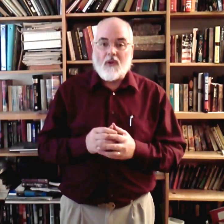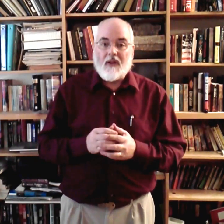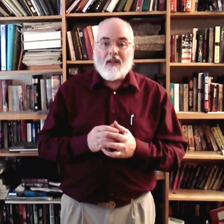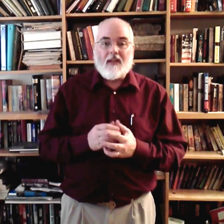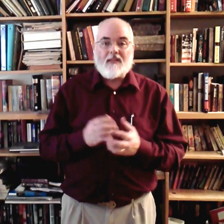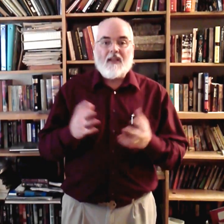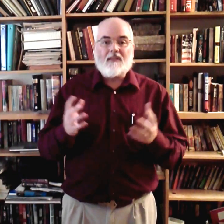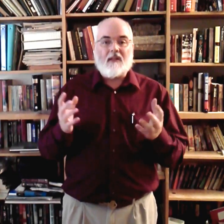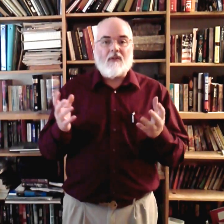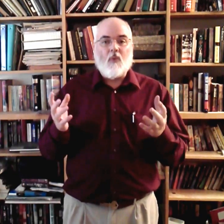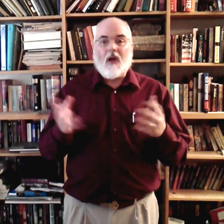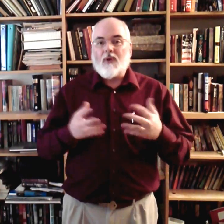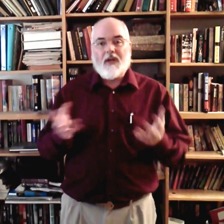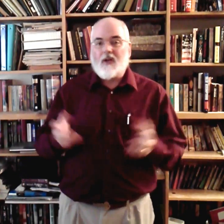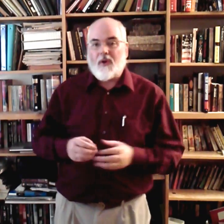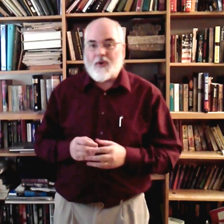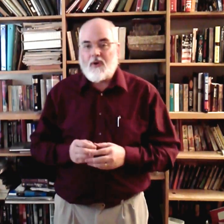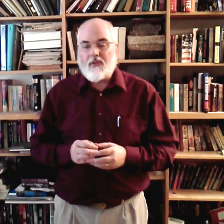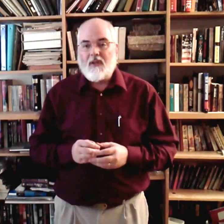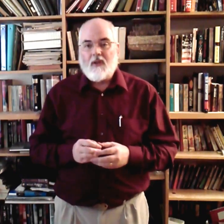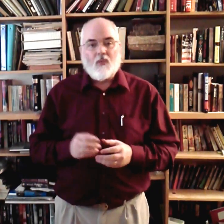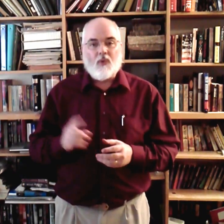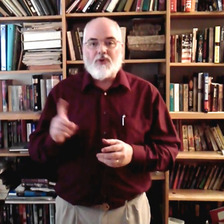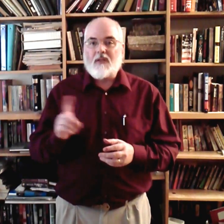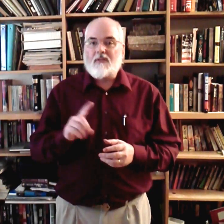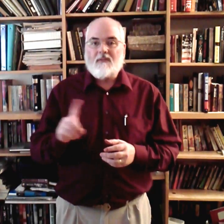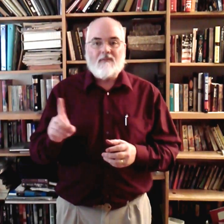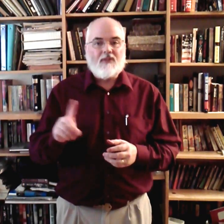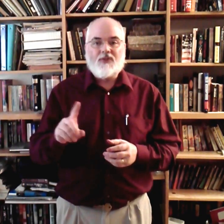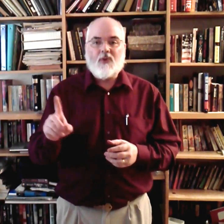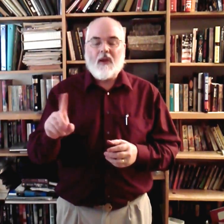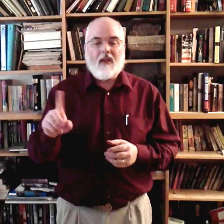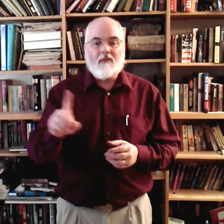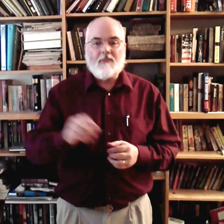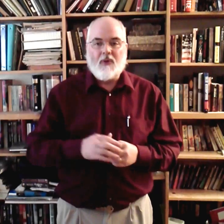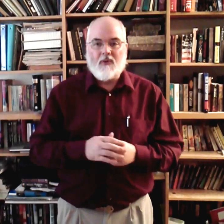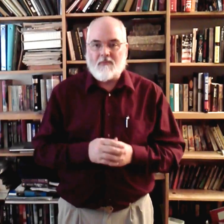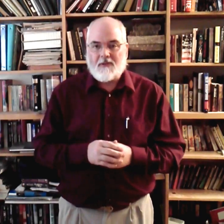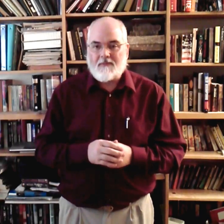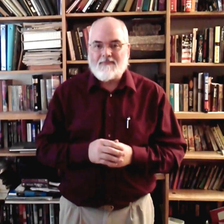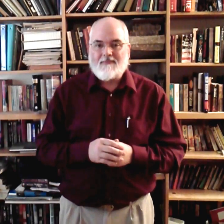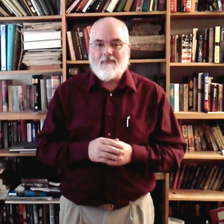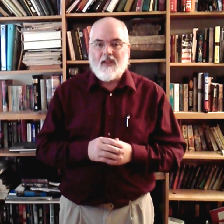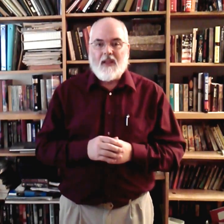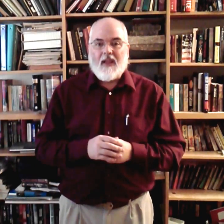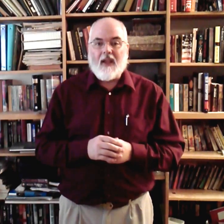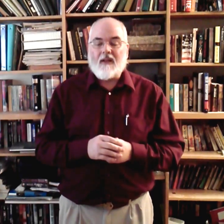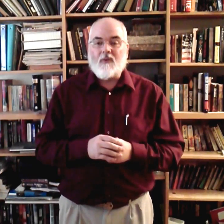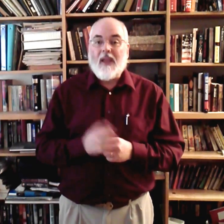It says that while we're here on Earth, we're just straying pilgrims. And we